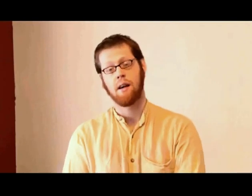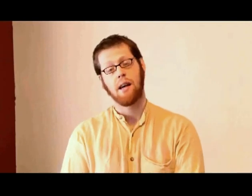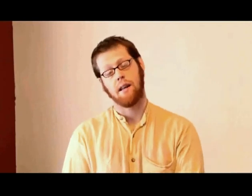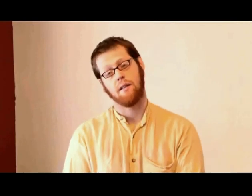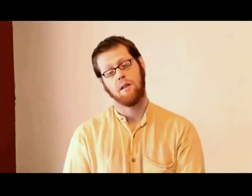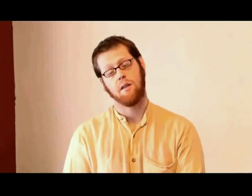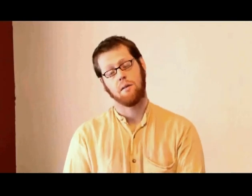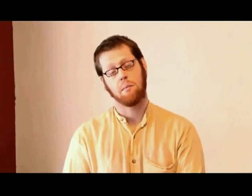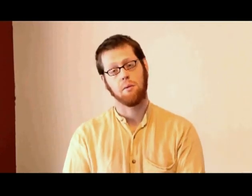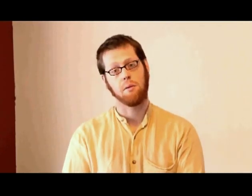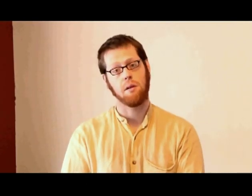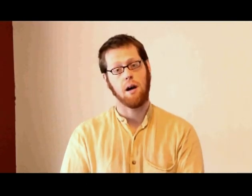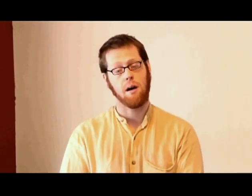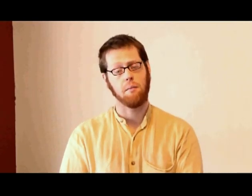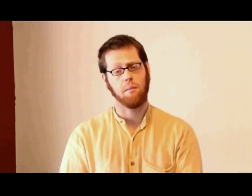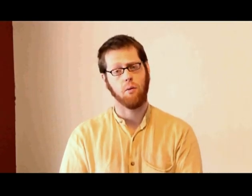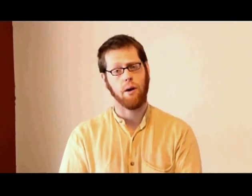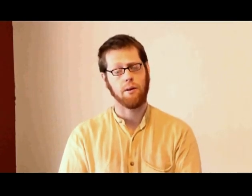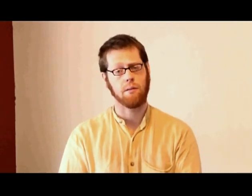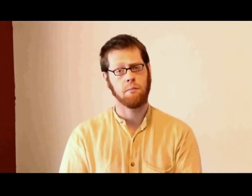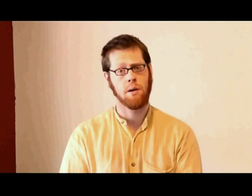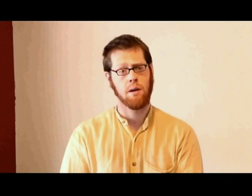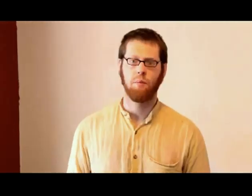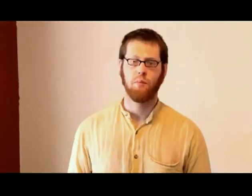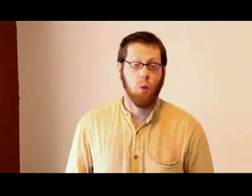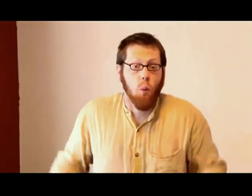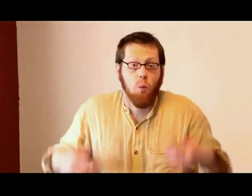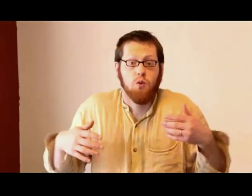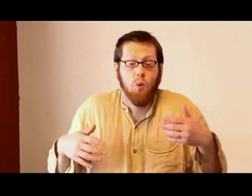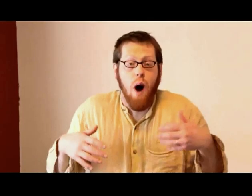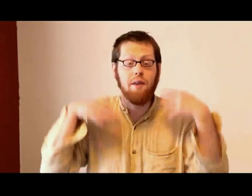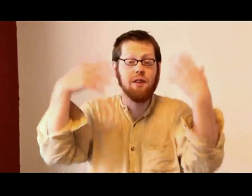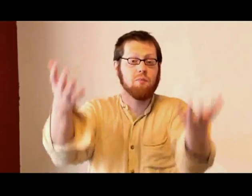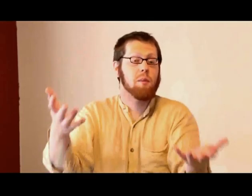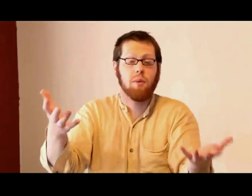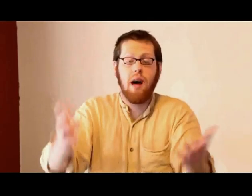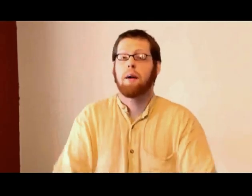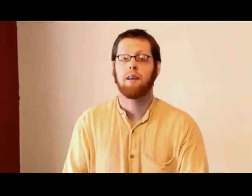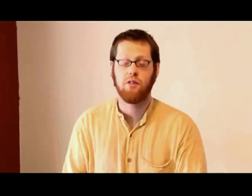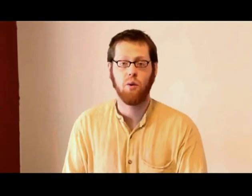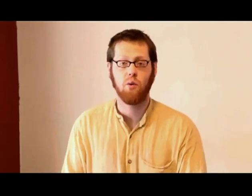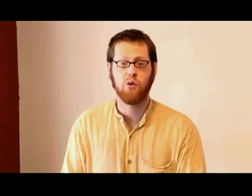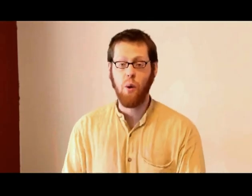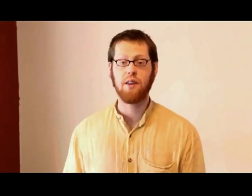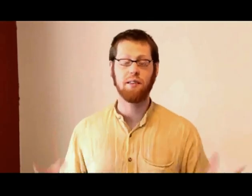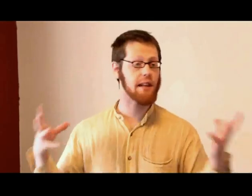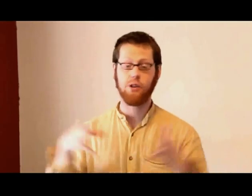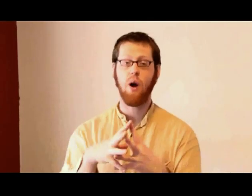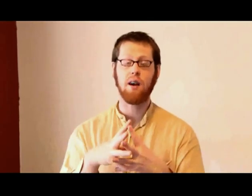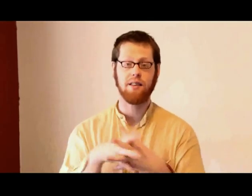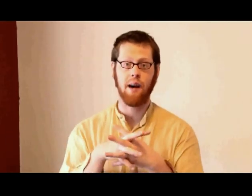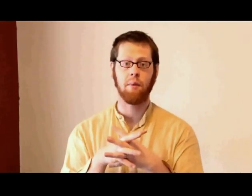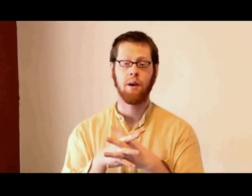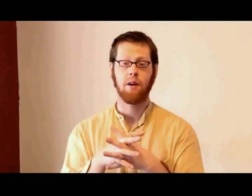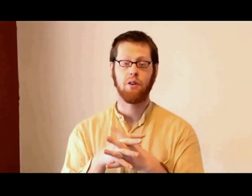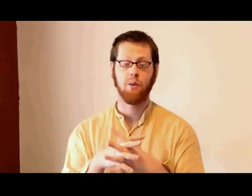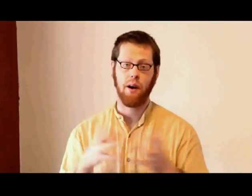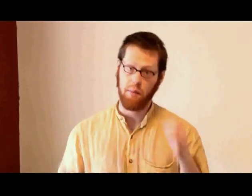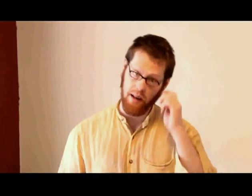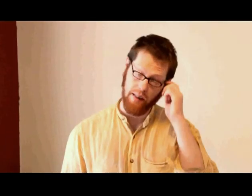in the liberal Quakerism. So, why are these people coming? So, what is it that draws them to the Quaker meeting